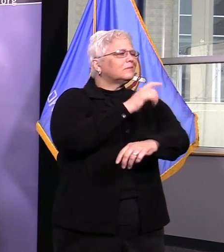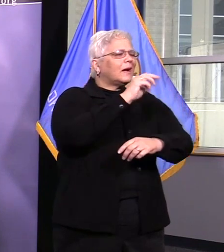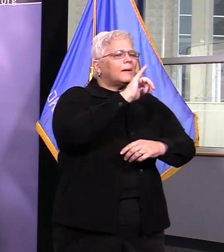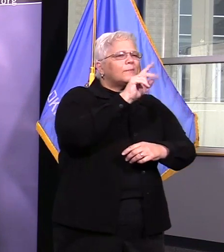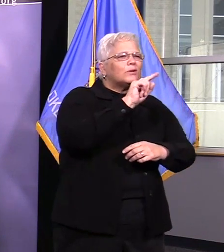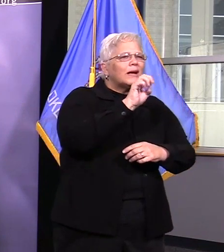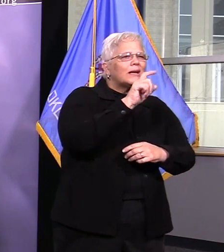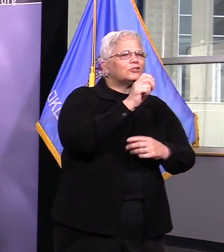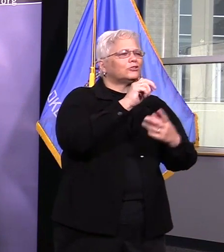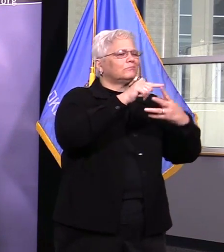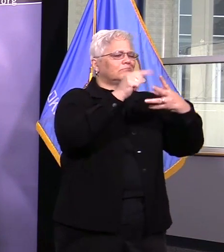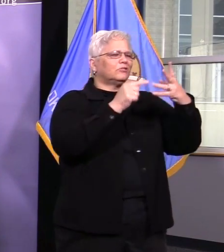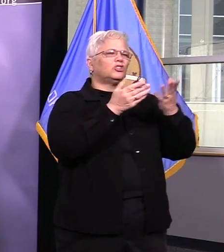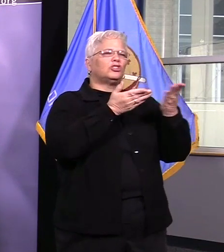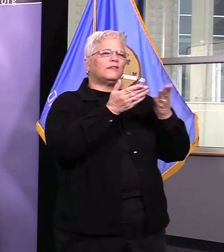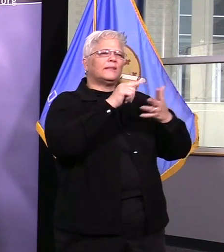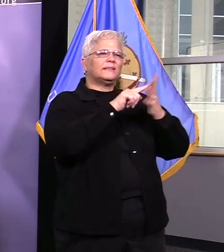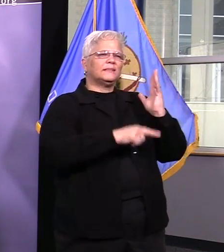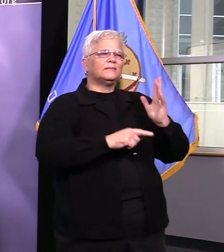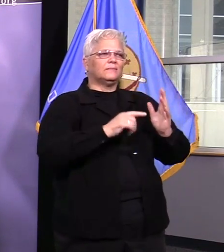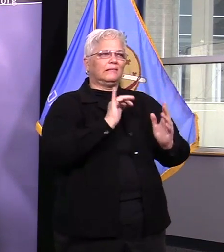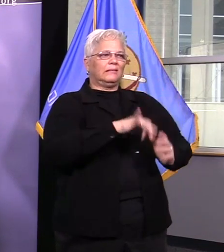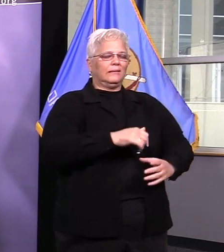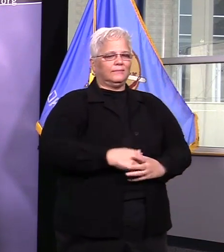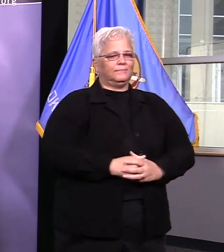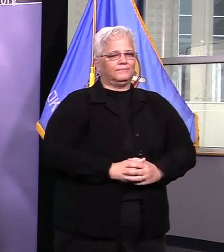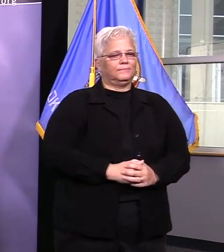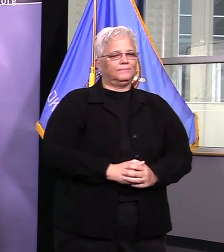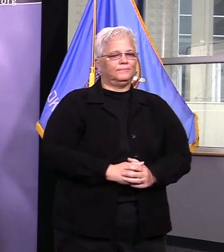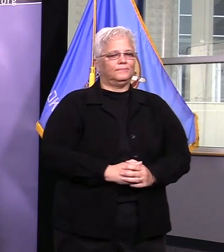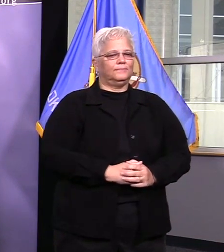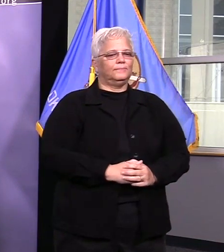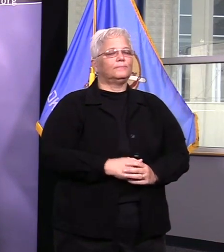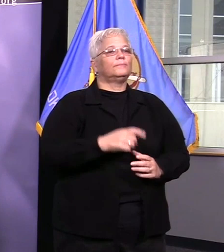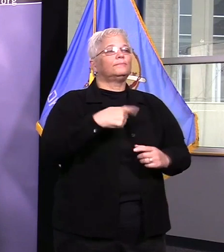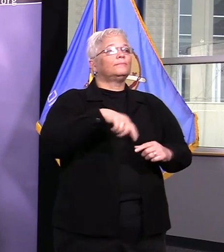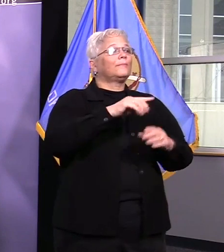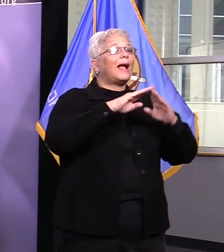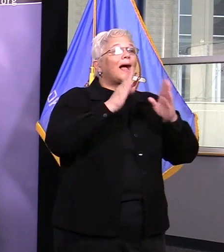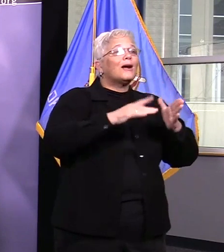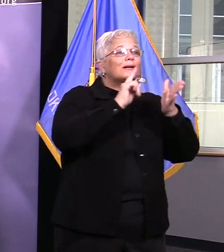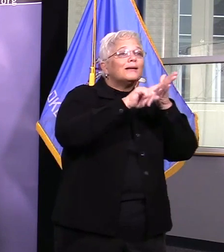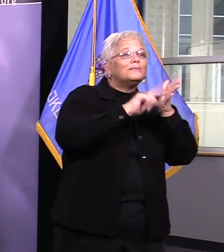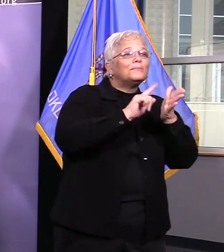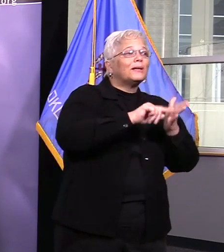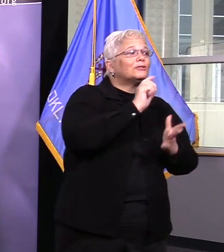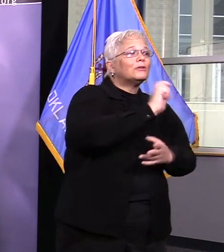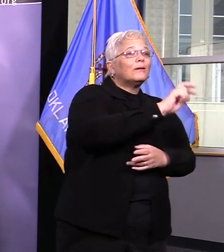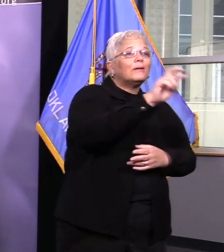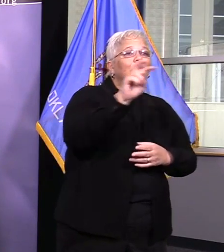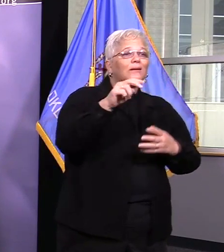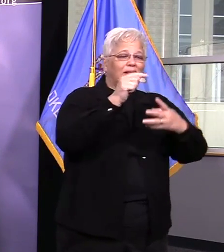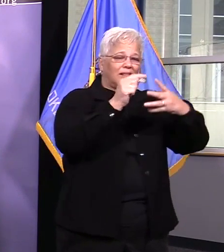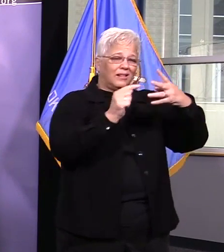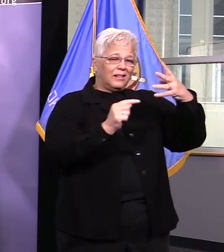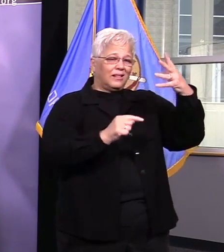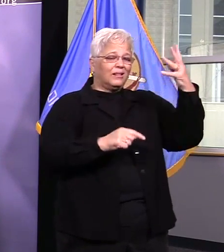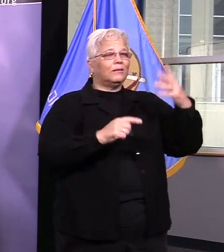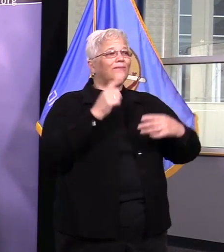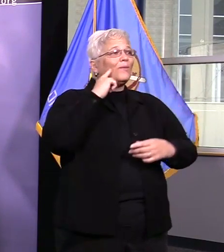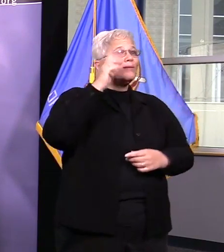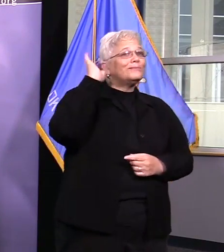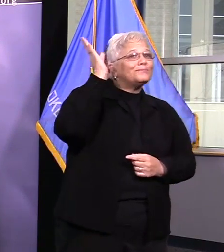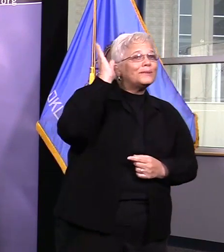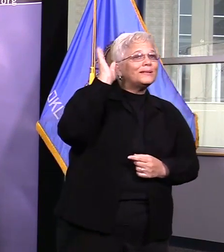apartments are in livable conditions. We are the educators who go to your child's school to teach about active lifestyles and making personal